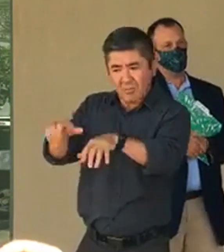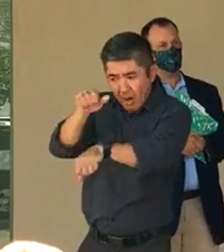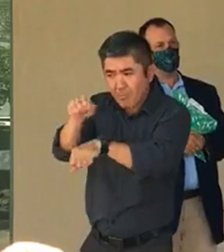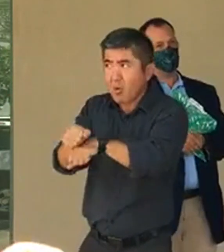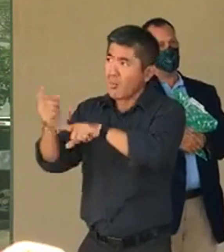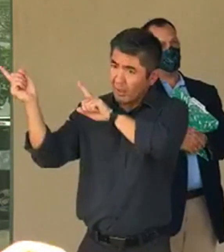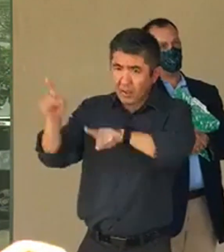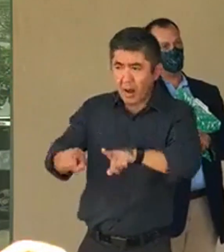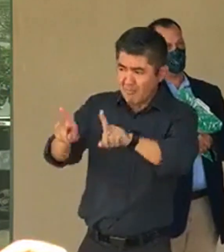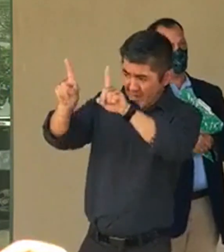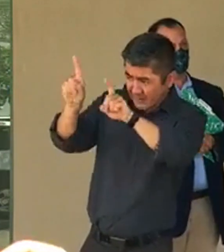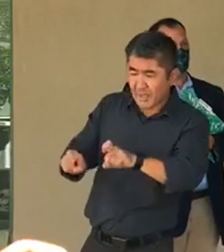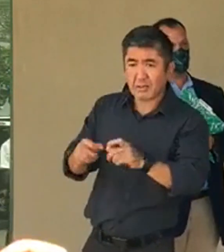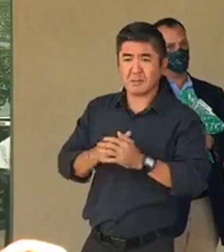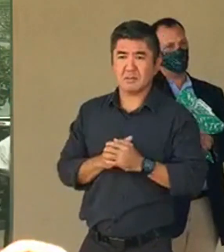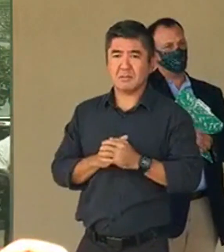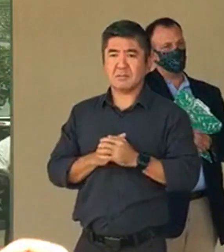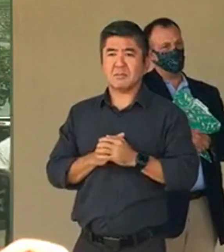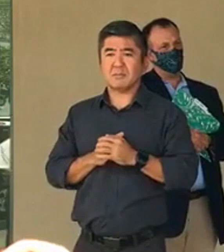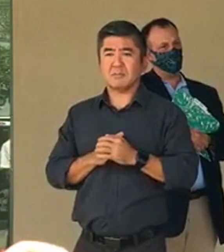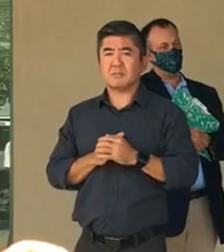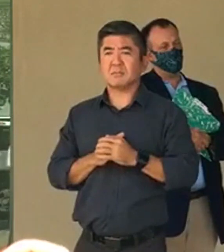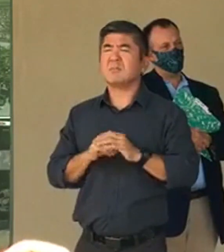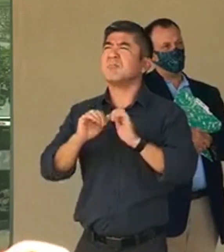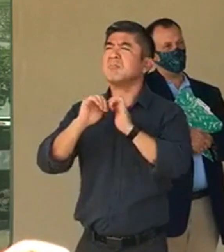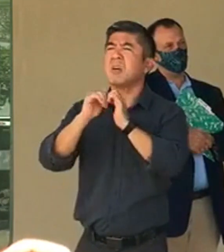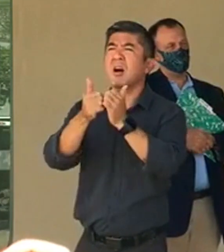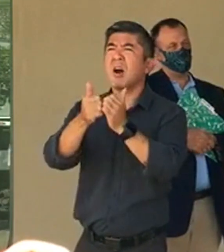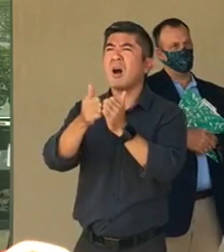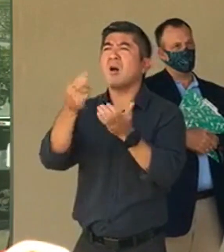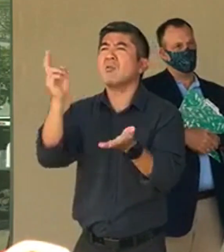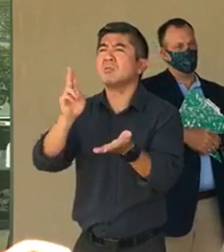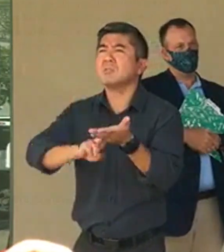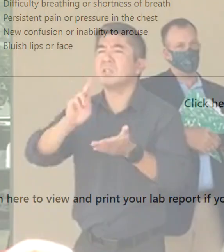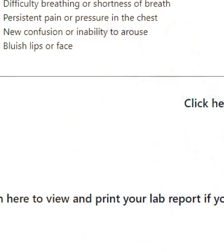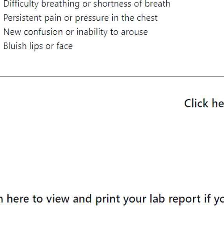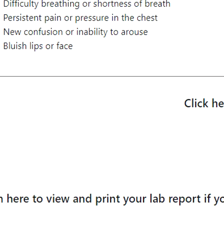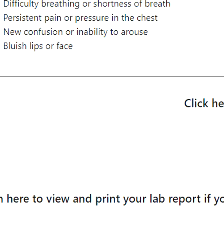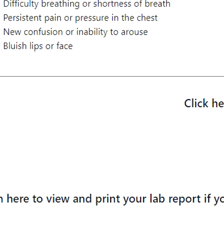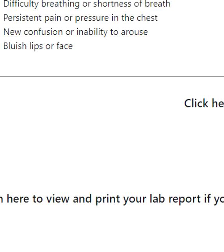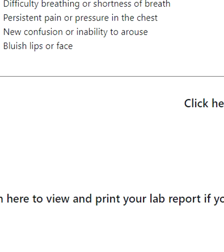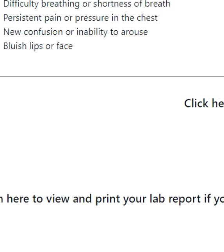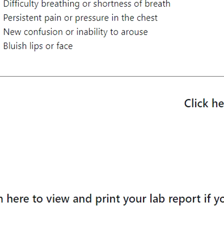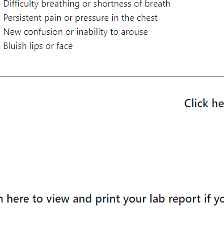tested. How do you get signed up for testing? You go to www